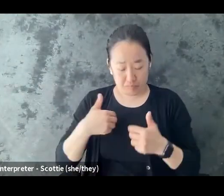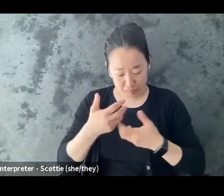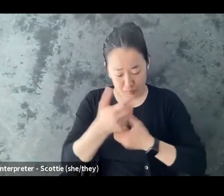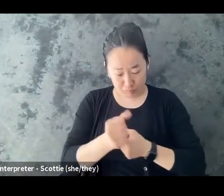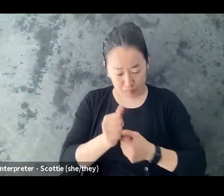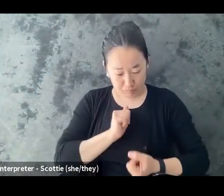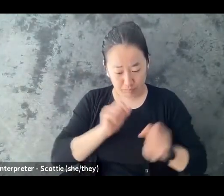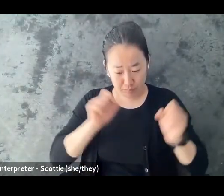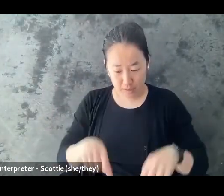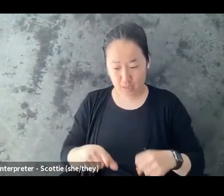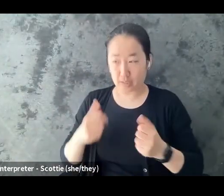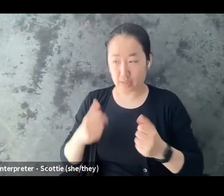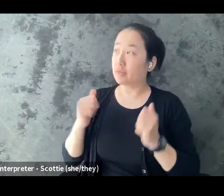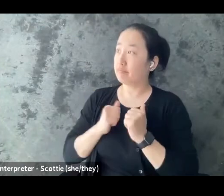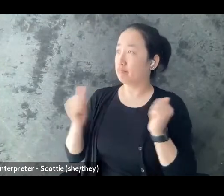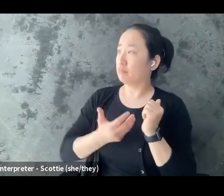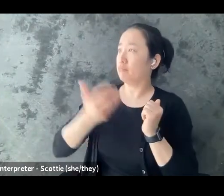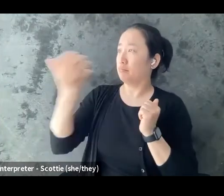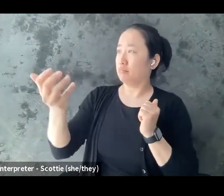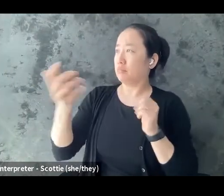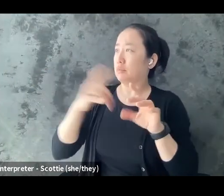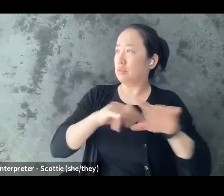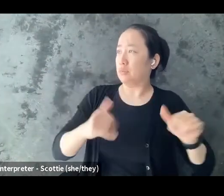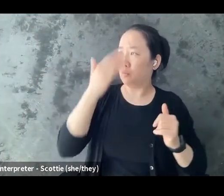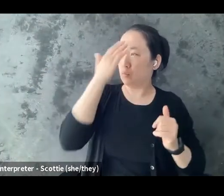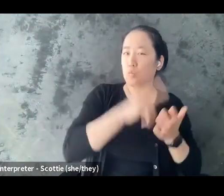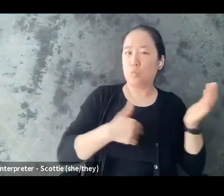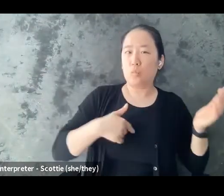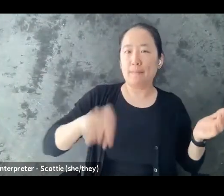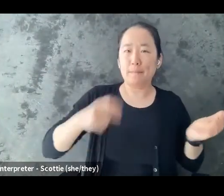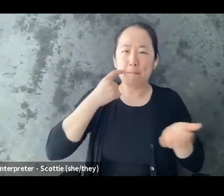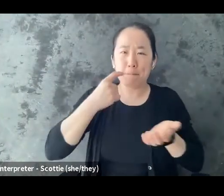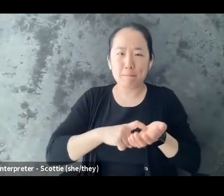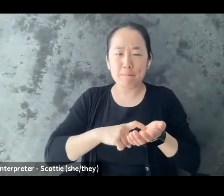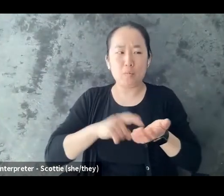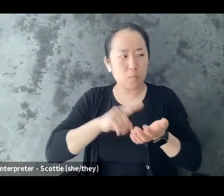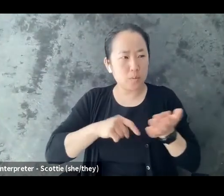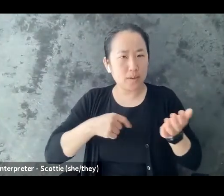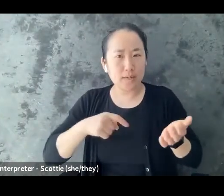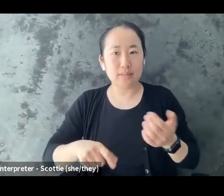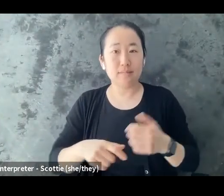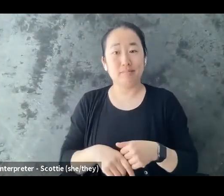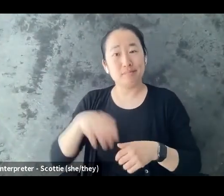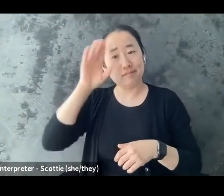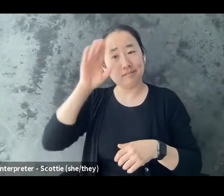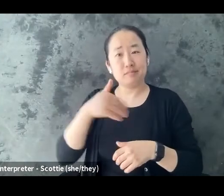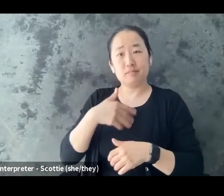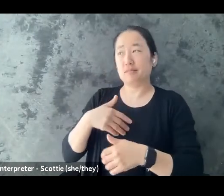your needs are and be able to support yourself because sometimes um i can be really scared to go into that space not knowing